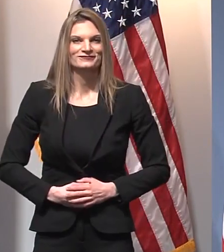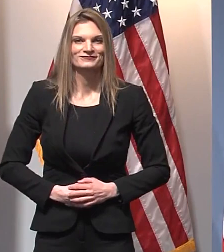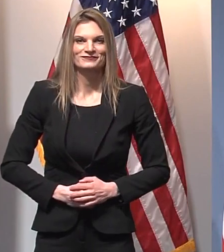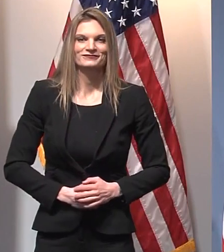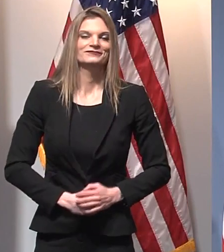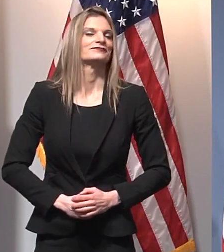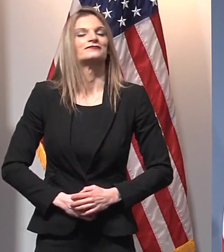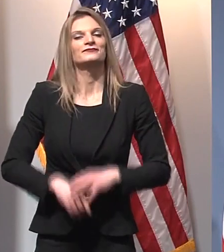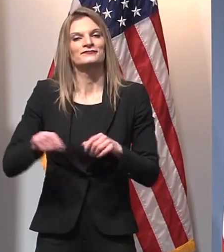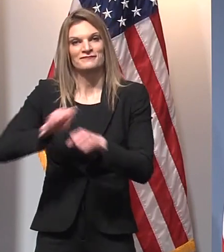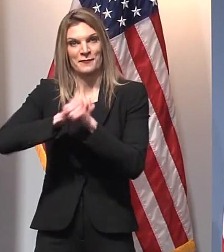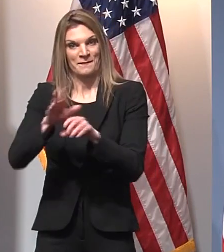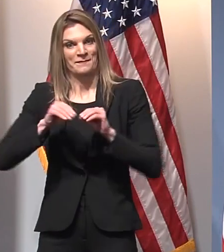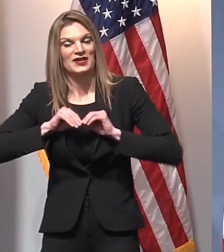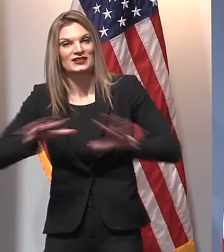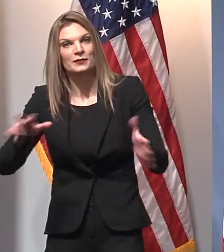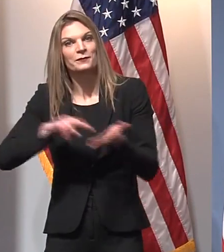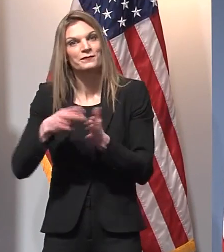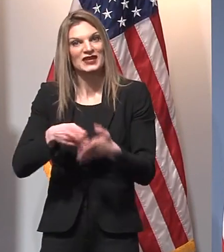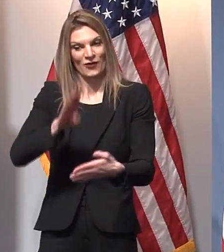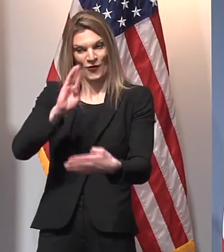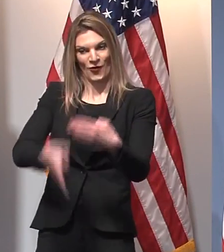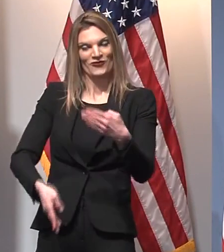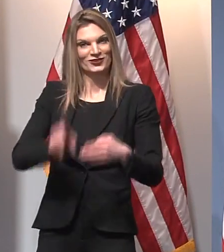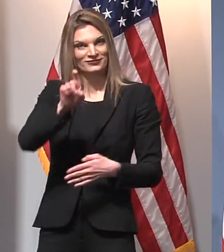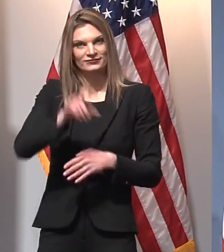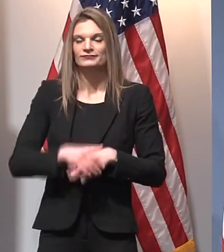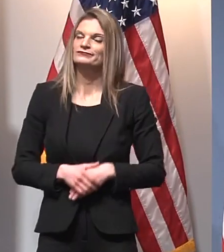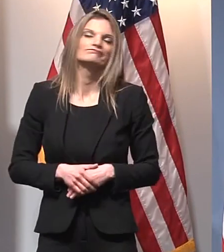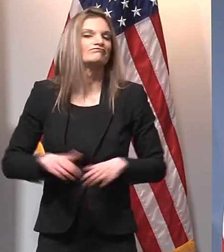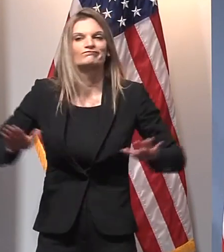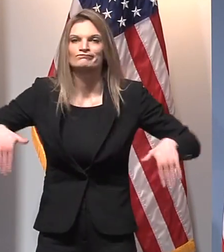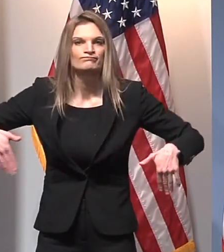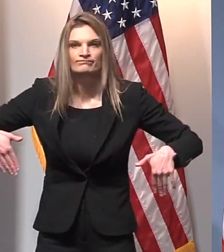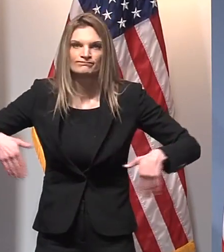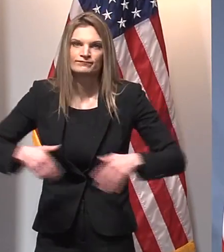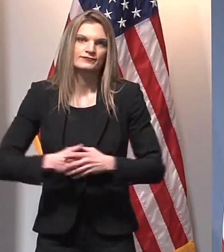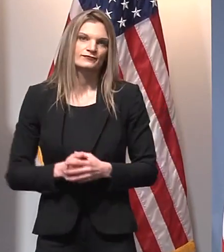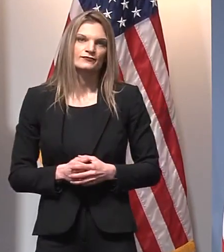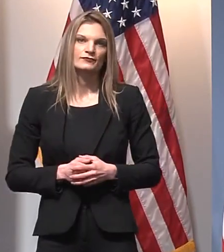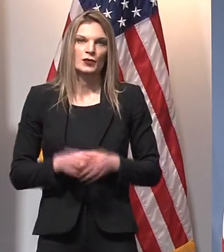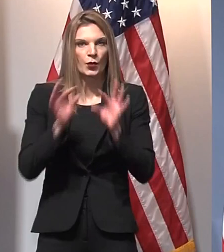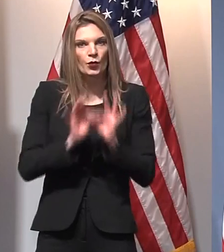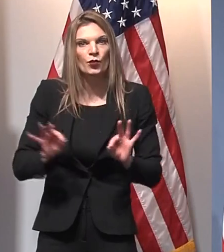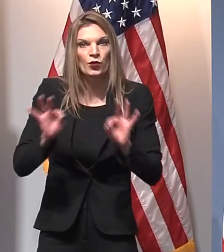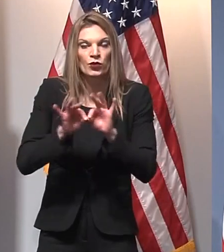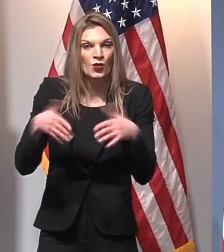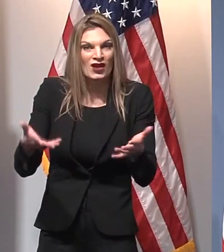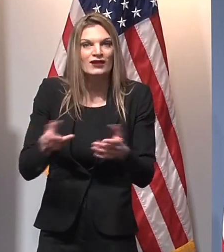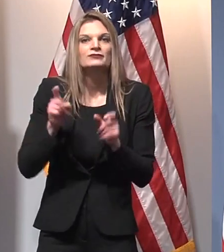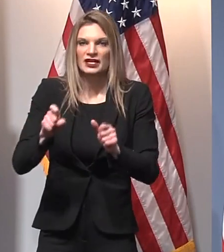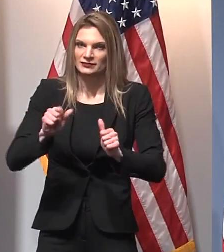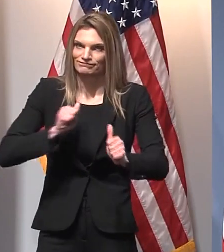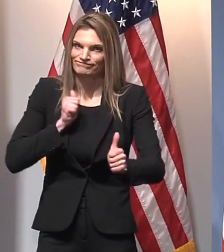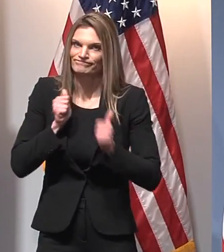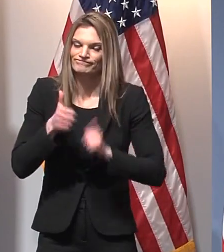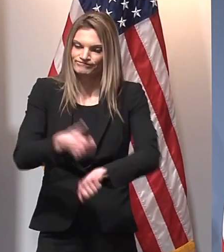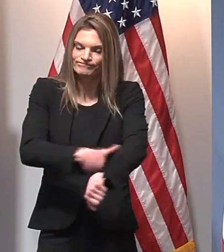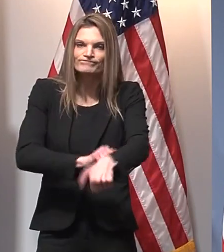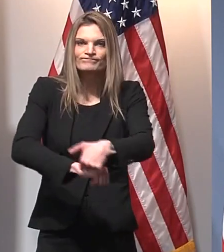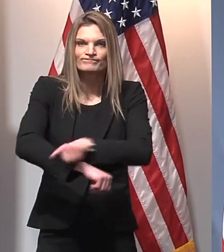This pandemic is not over yet, and it is important that we remain vigilant. But we have reason for hope.